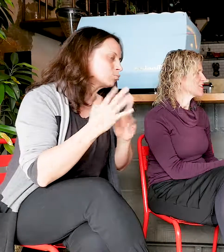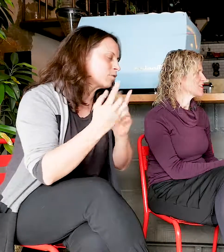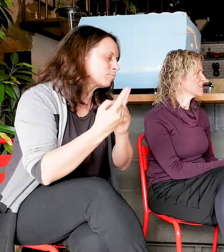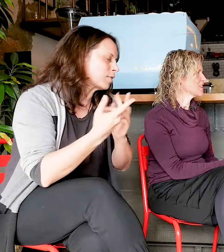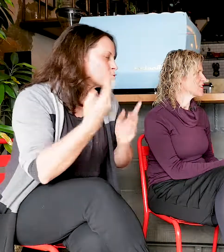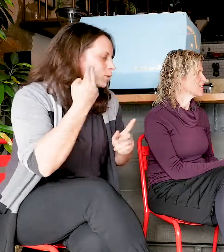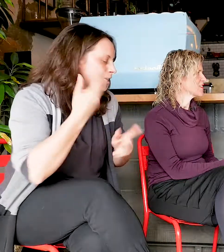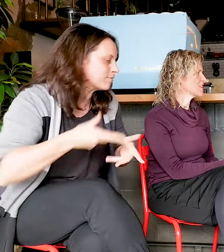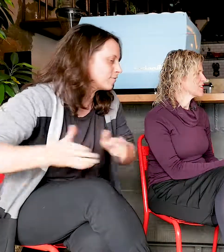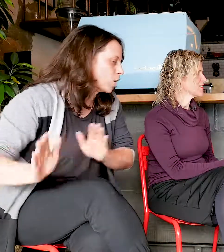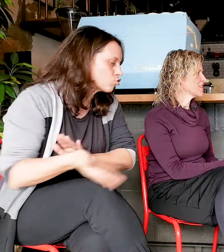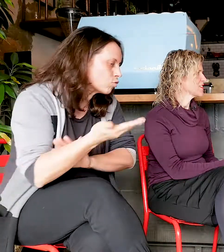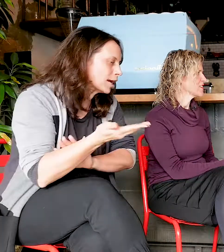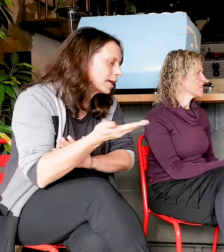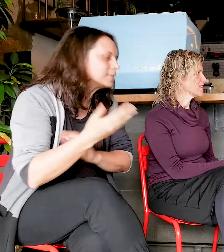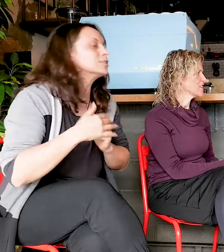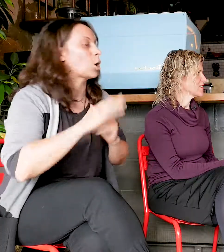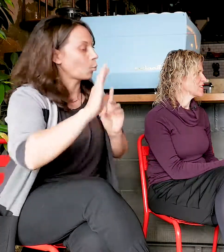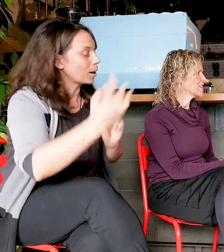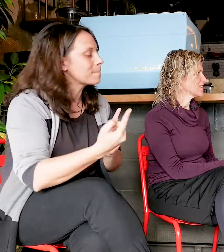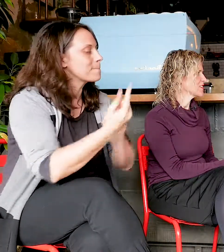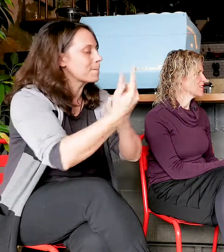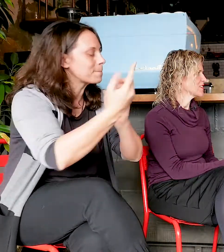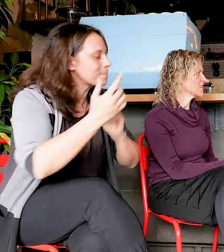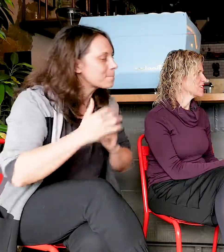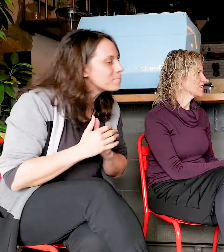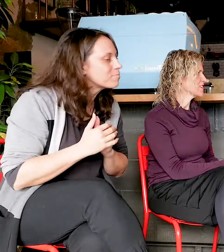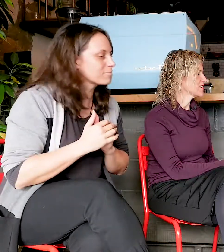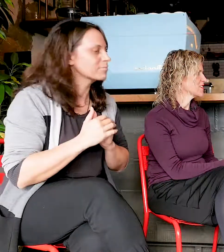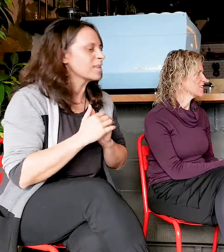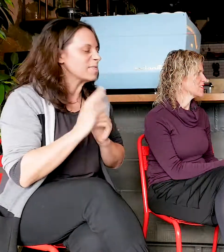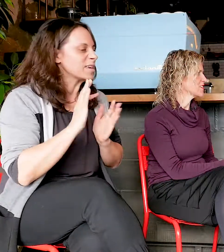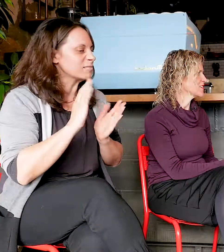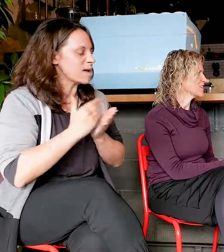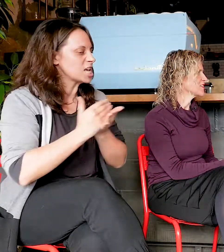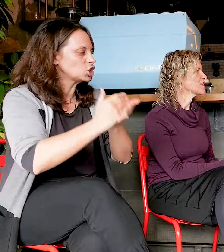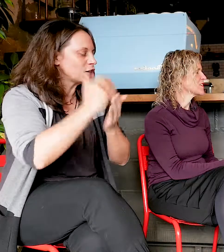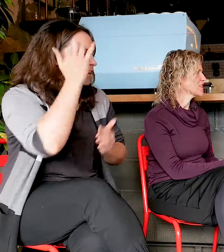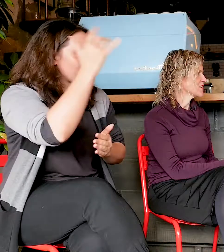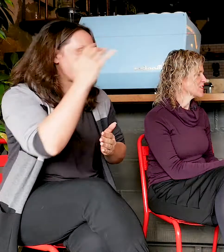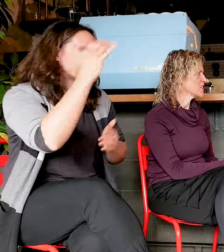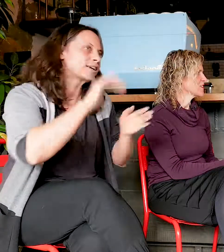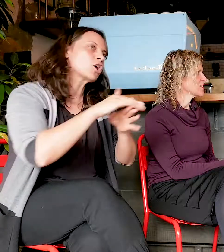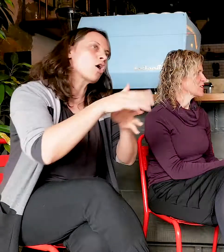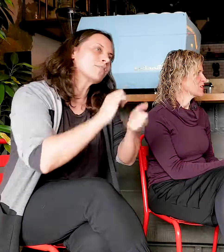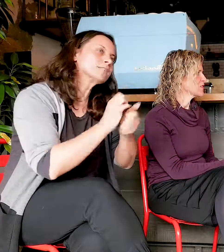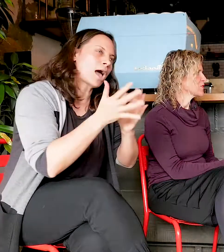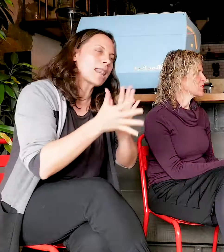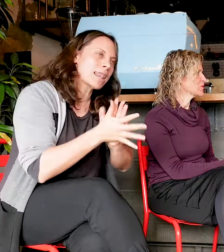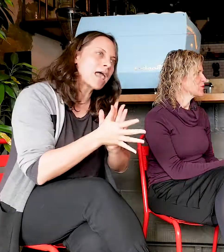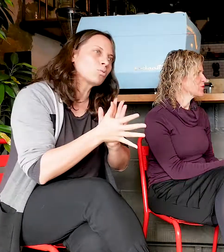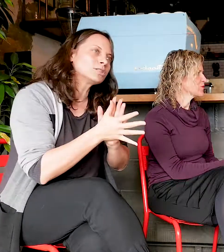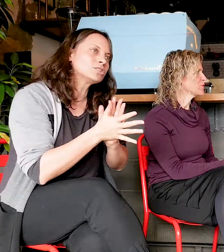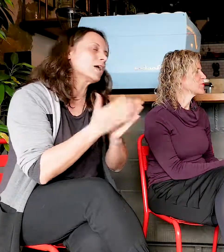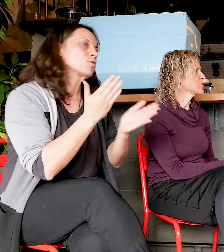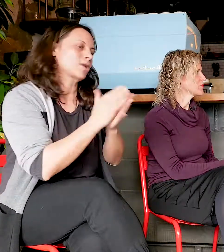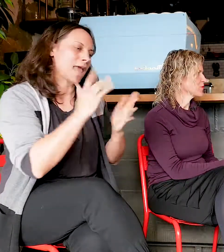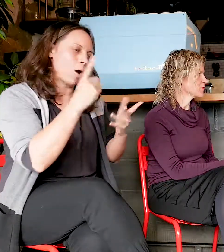kind of met through our husbands and we just had, I guess, a shared philosophy about sign language and really the desire to get it promoted in New Zealand and become